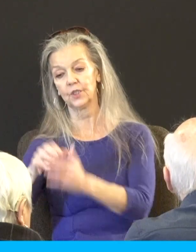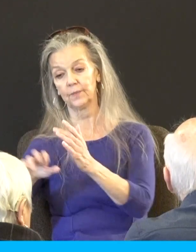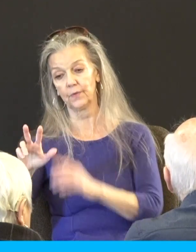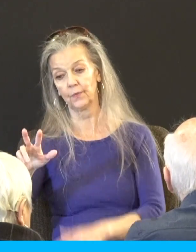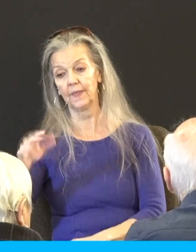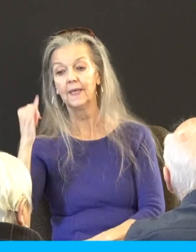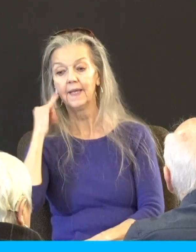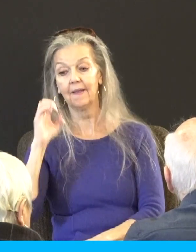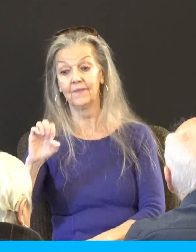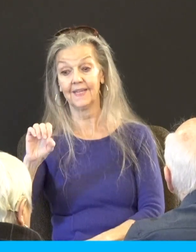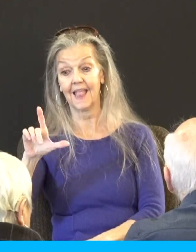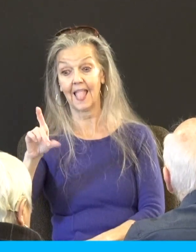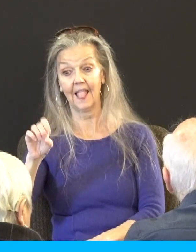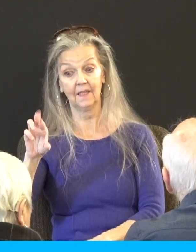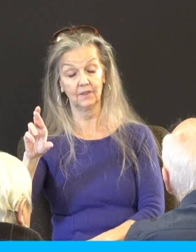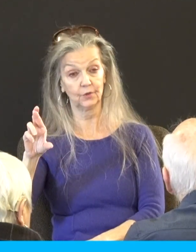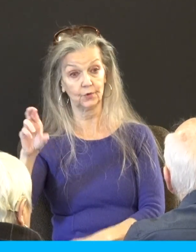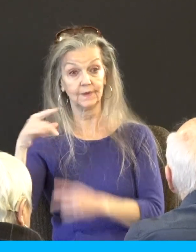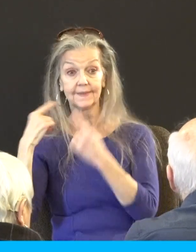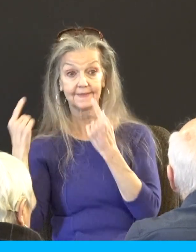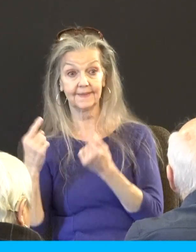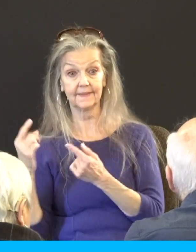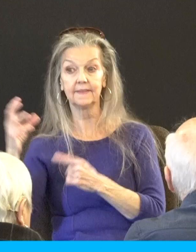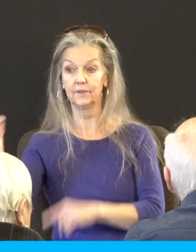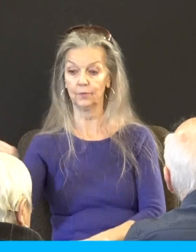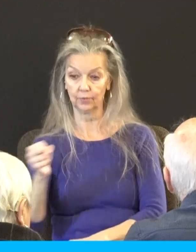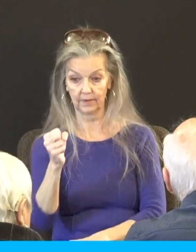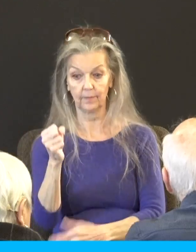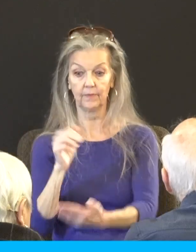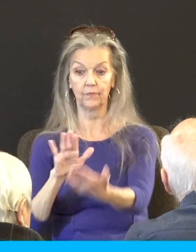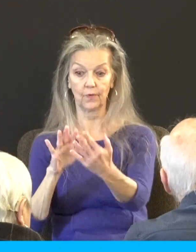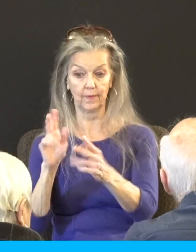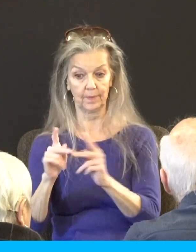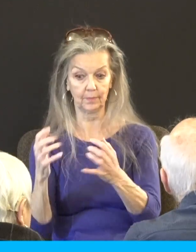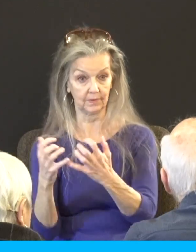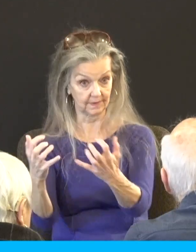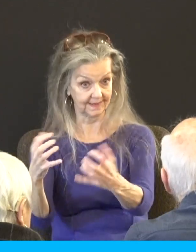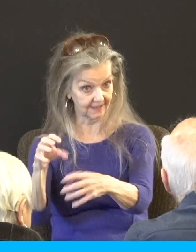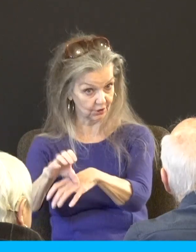then you bring before the congregation on some issues that others might fear